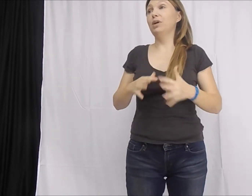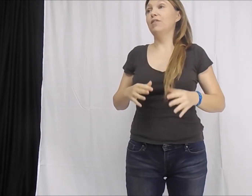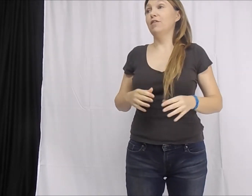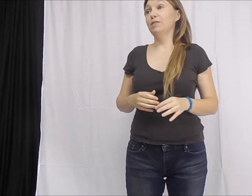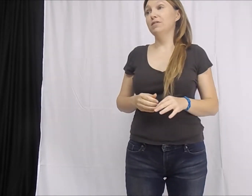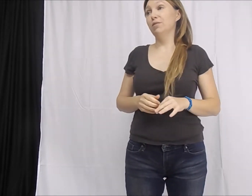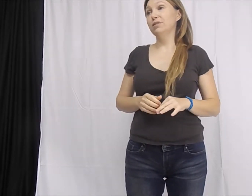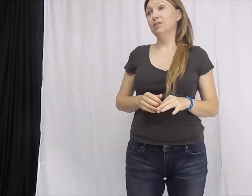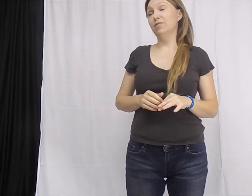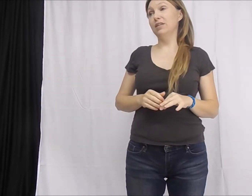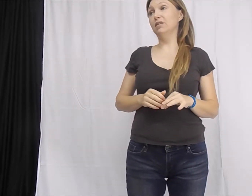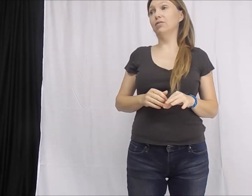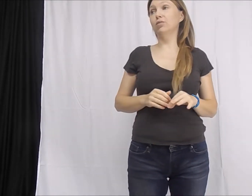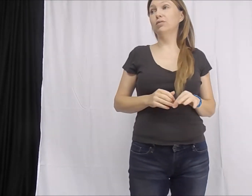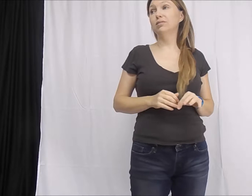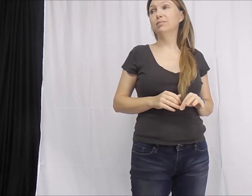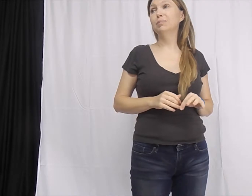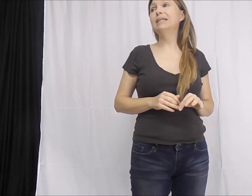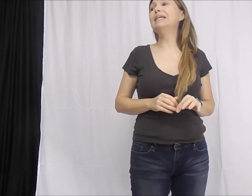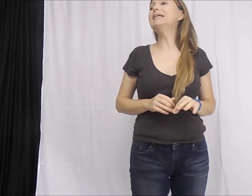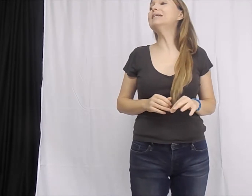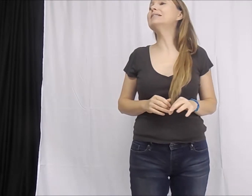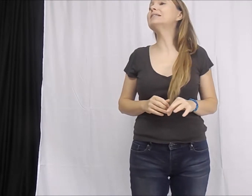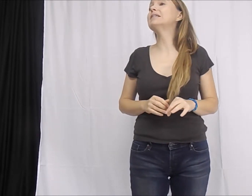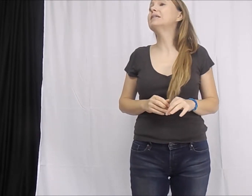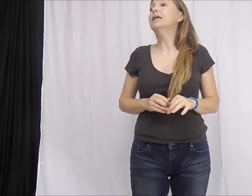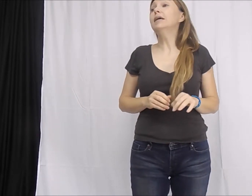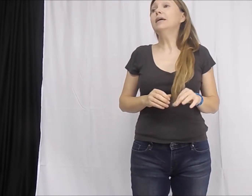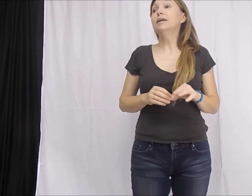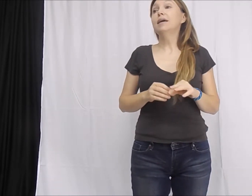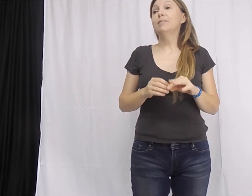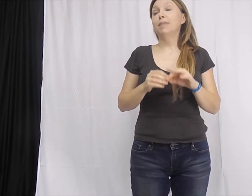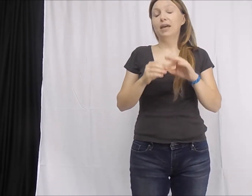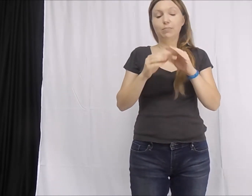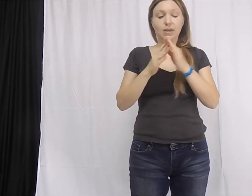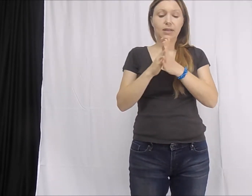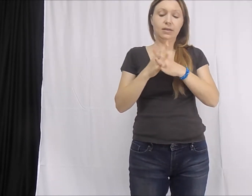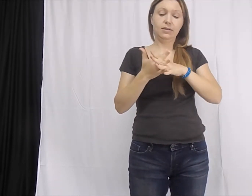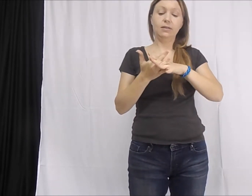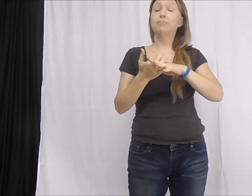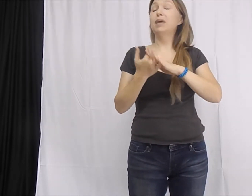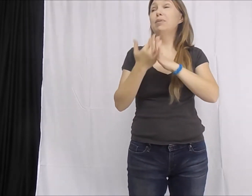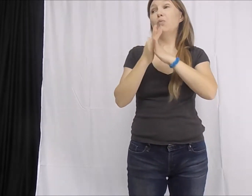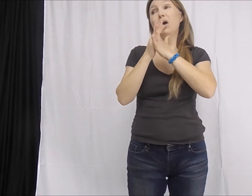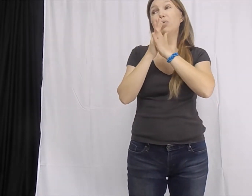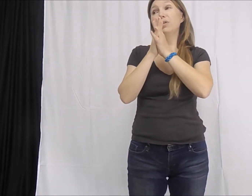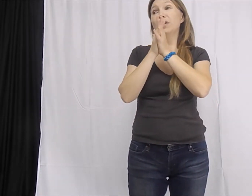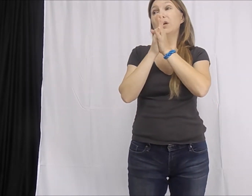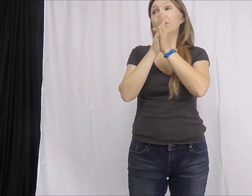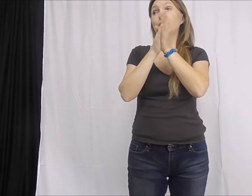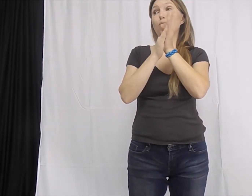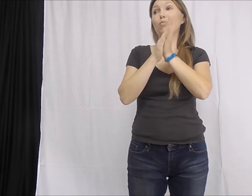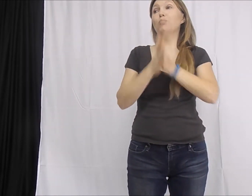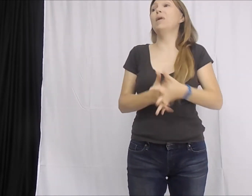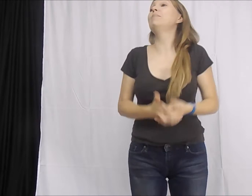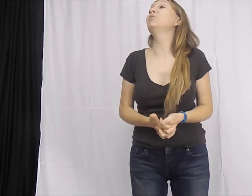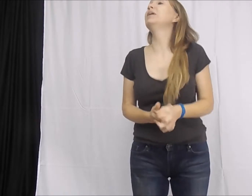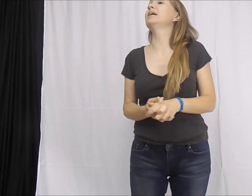there for the Solstice Festival. Please? And maybe, maybe while we're there, maybe we could get